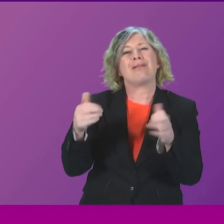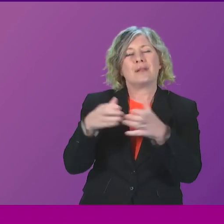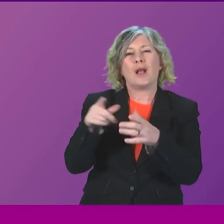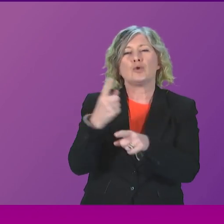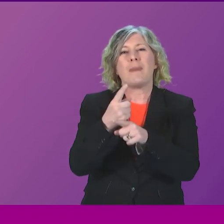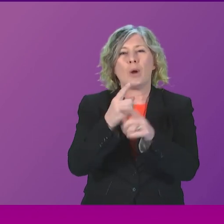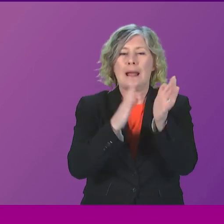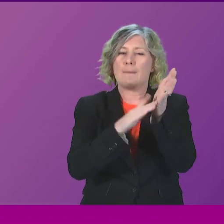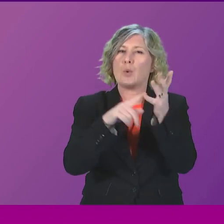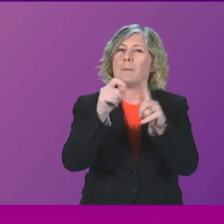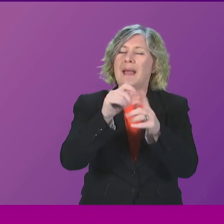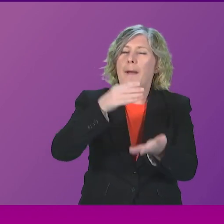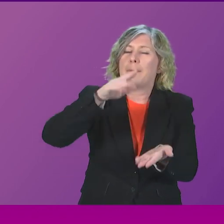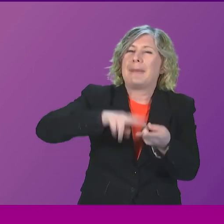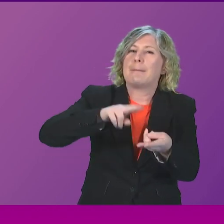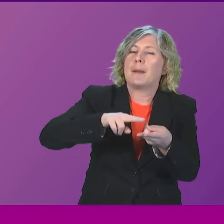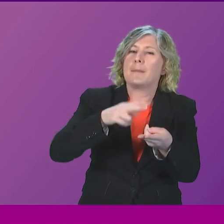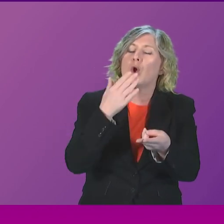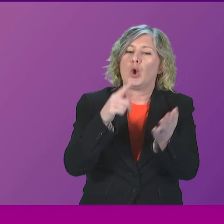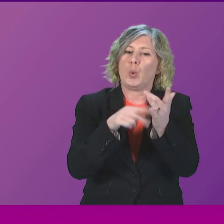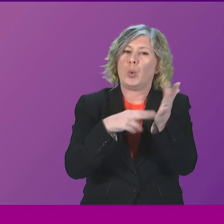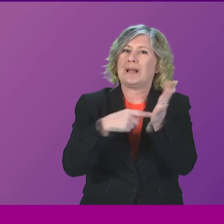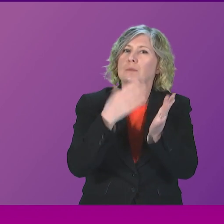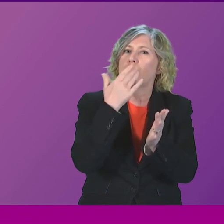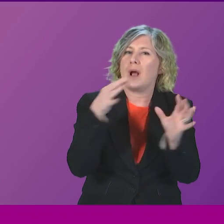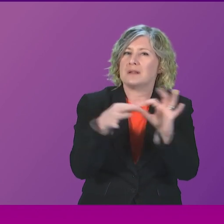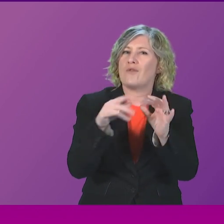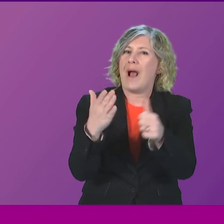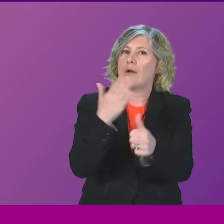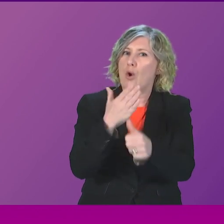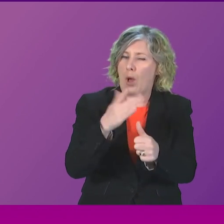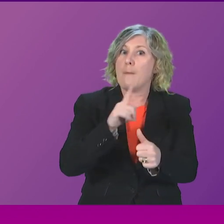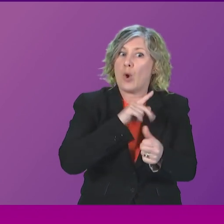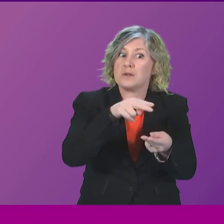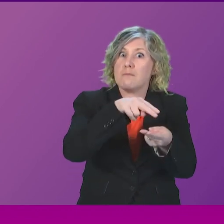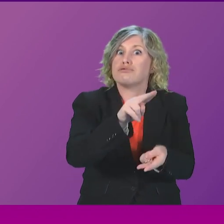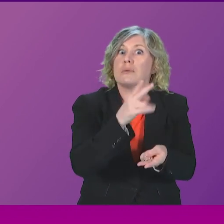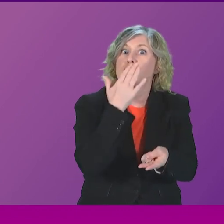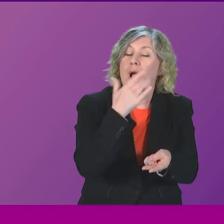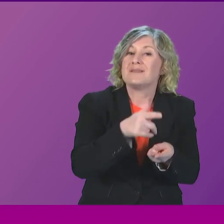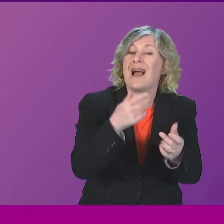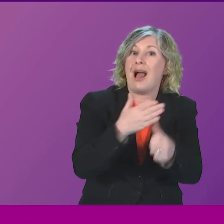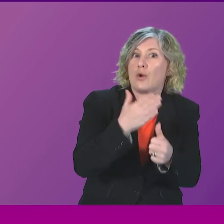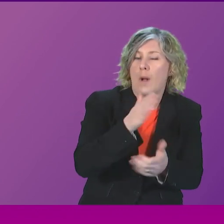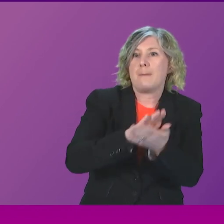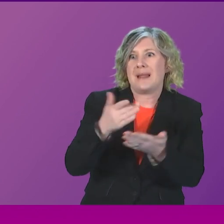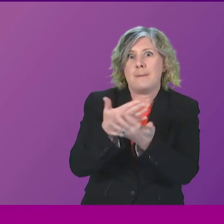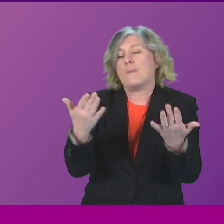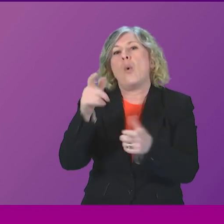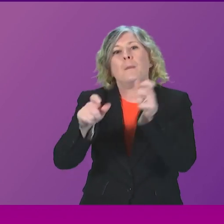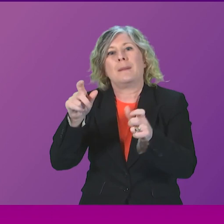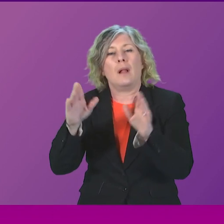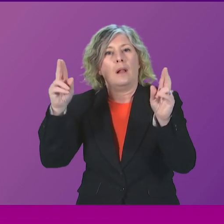of pricing of alcohol has been and how lives have been saved. Would he be able to say anything about increasing the price from 50 pence perhaps to